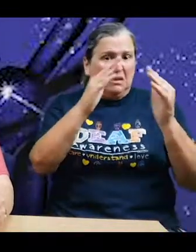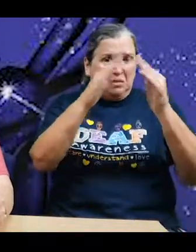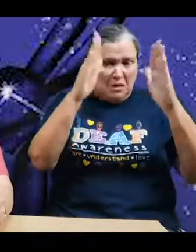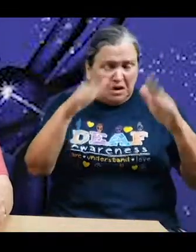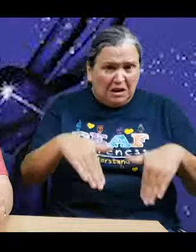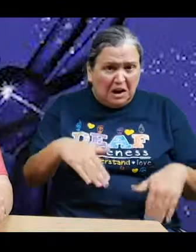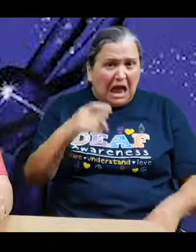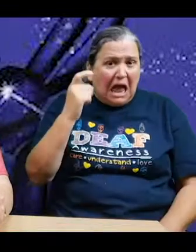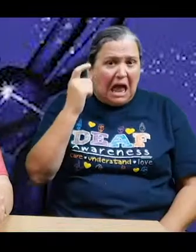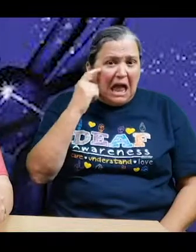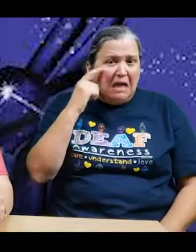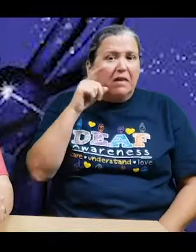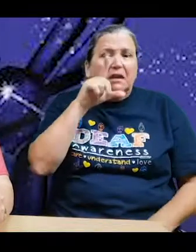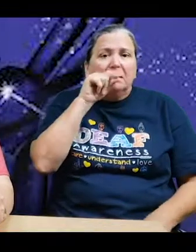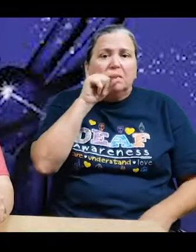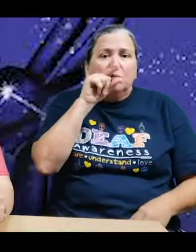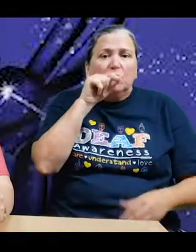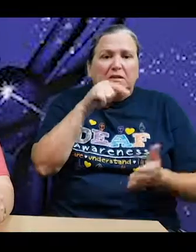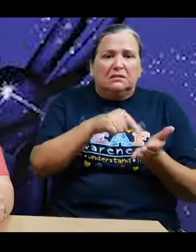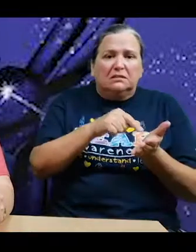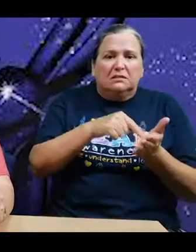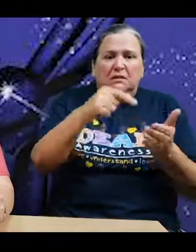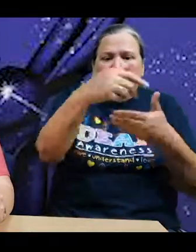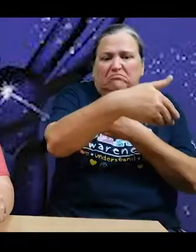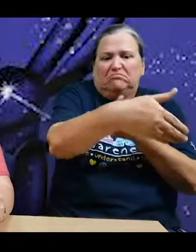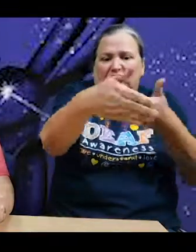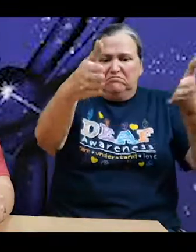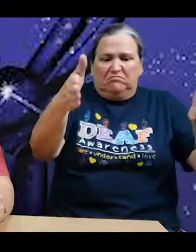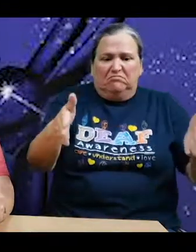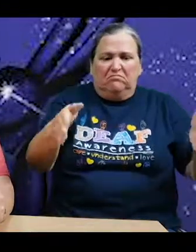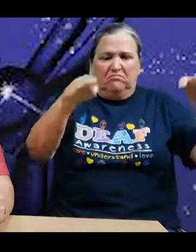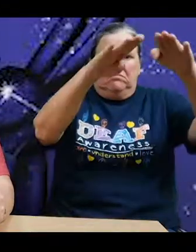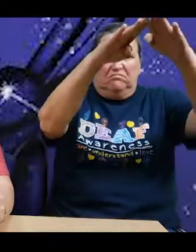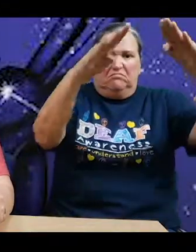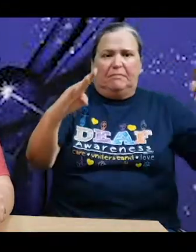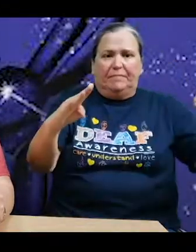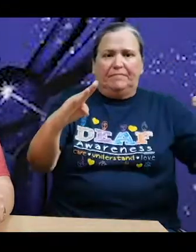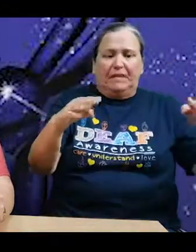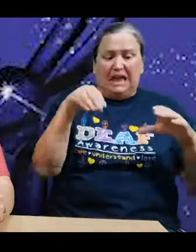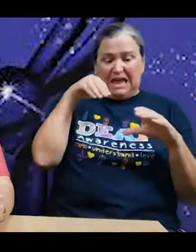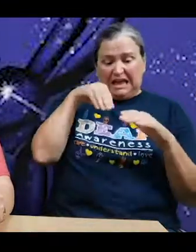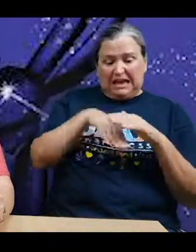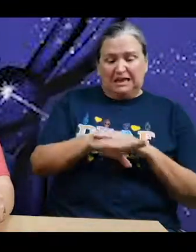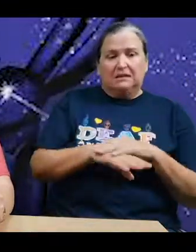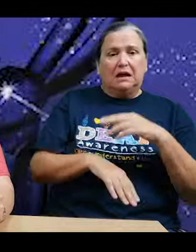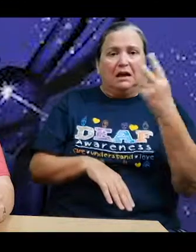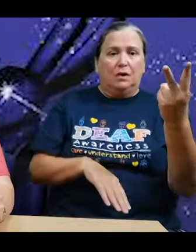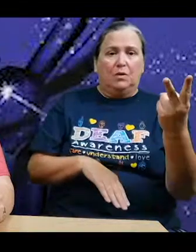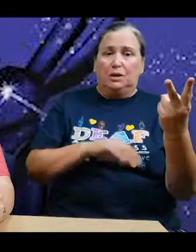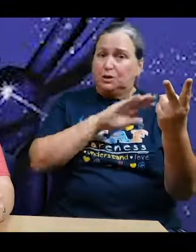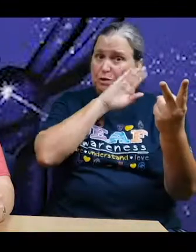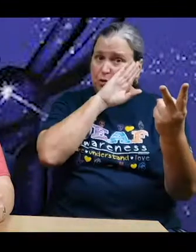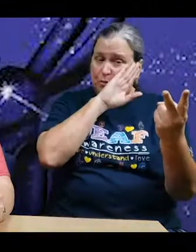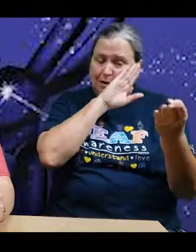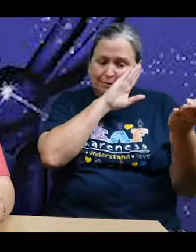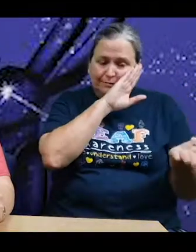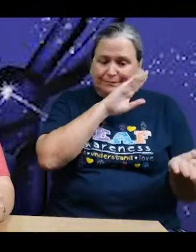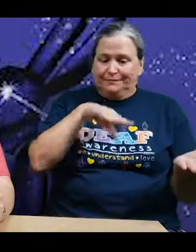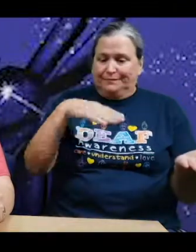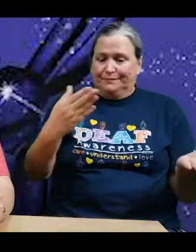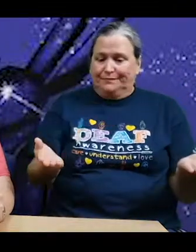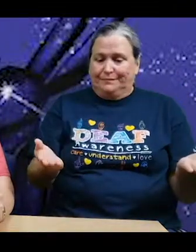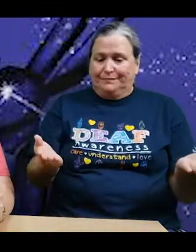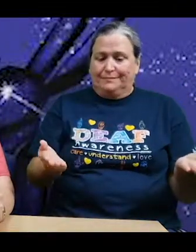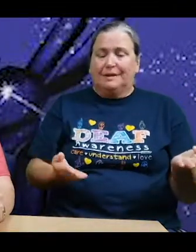instead for a chicken coop. Inside there were two beds, a kerosene lamp, and not much else.